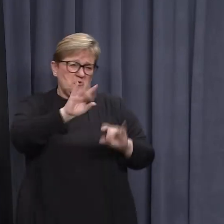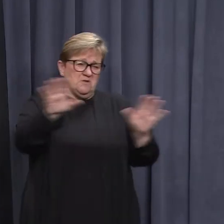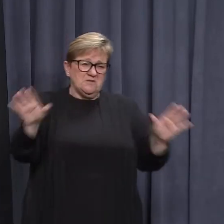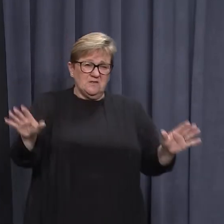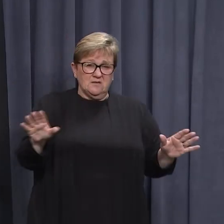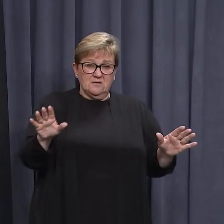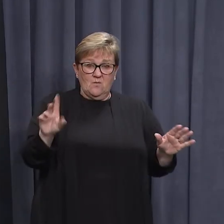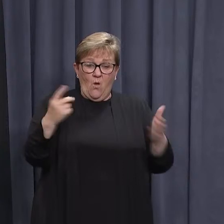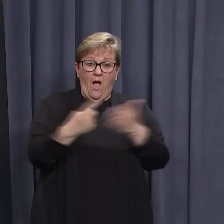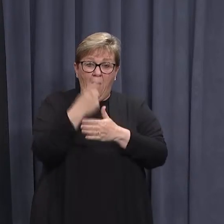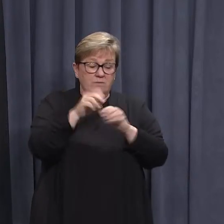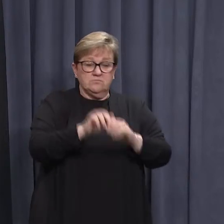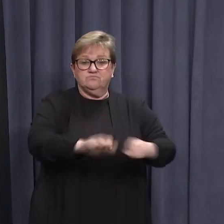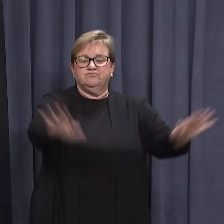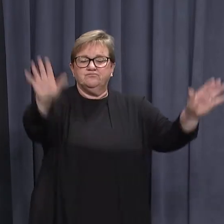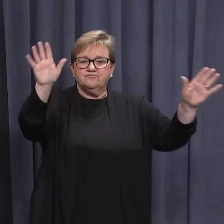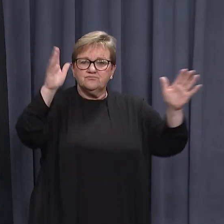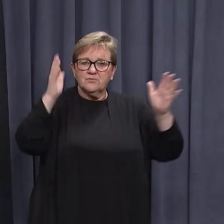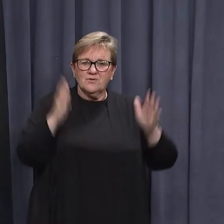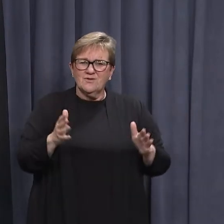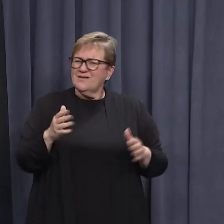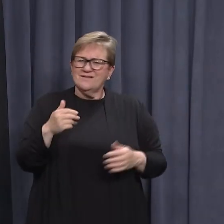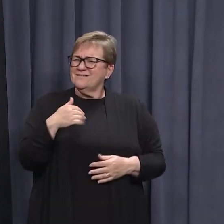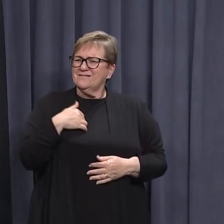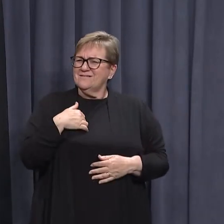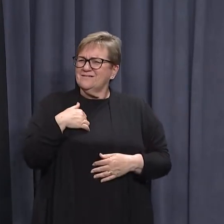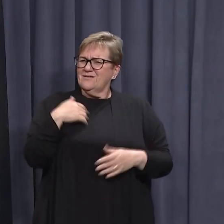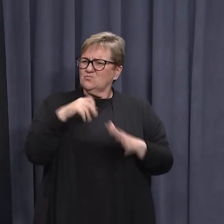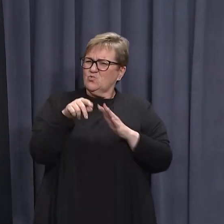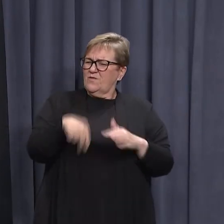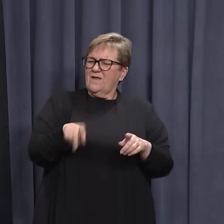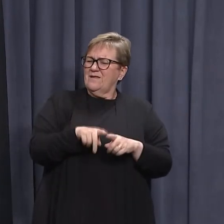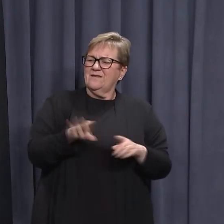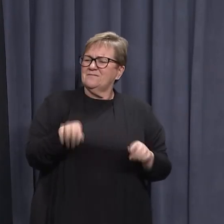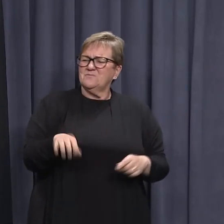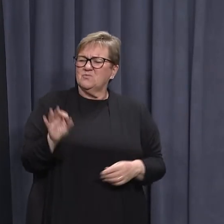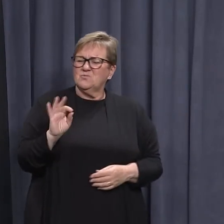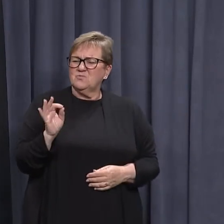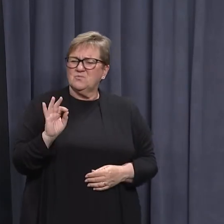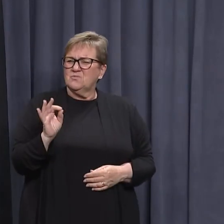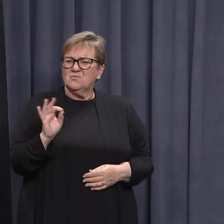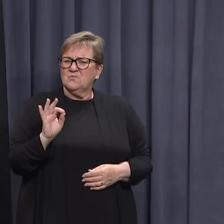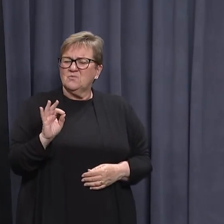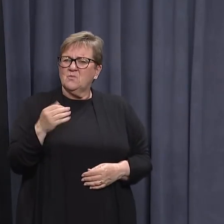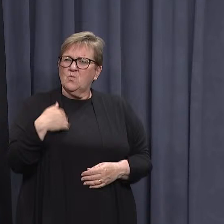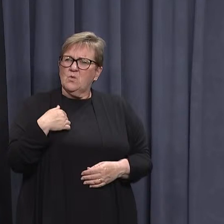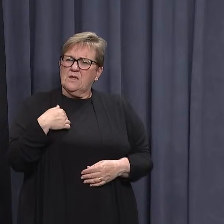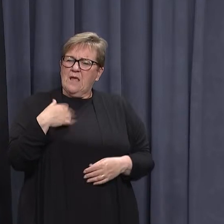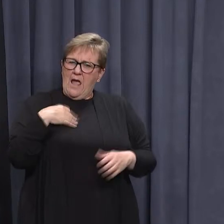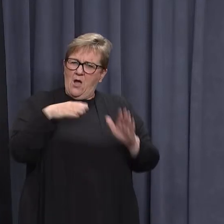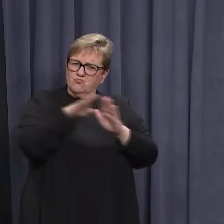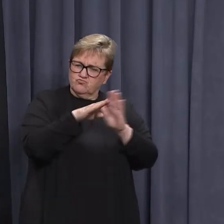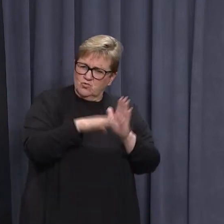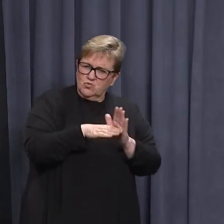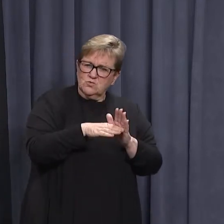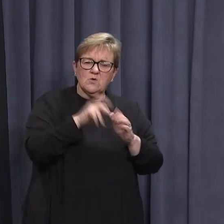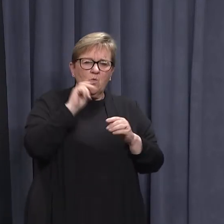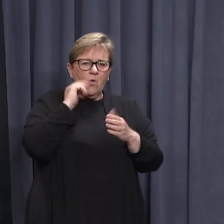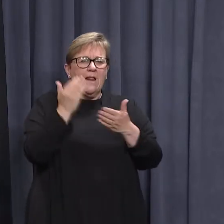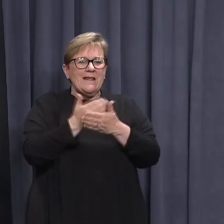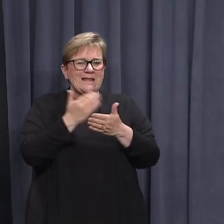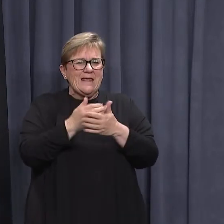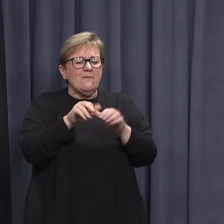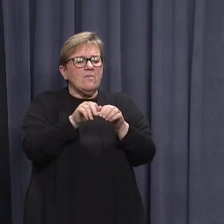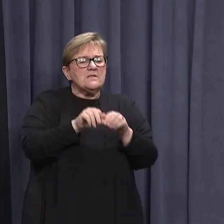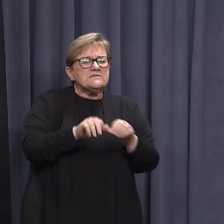massive spread of the virus. So obviously, that's not the approach we will adopt. And we expect the measures we will have in place will keep the